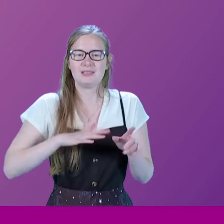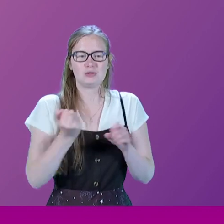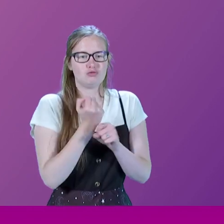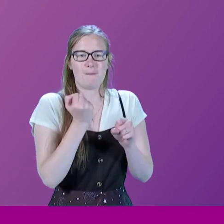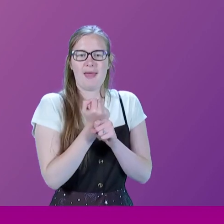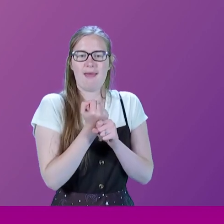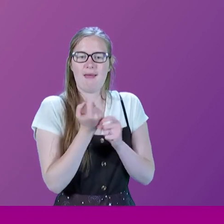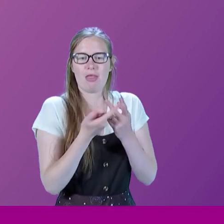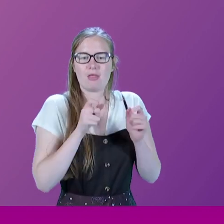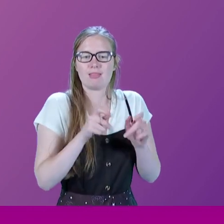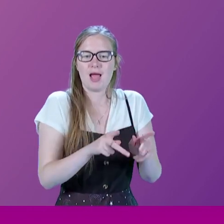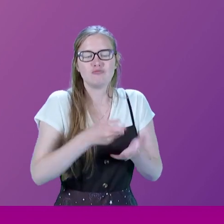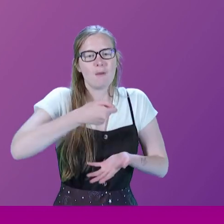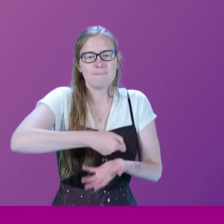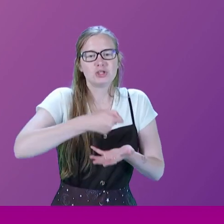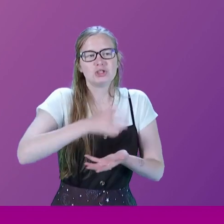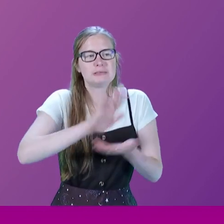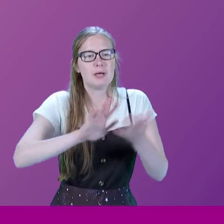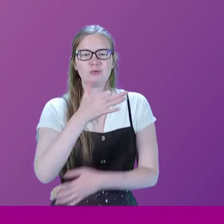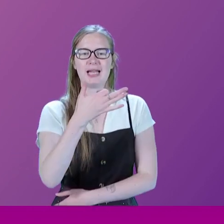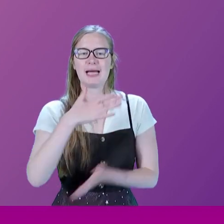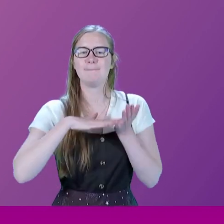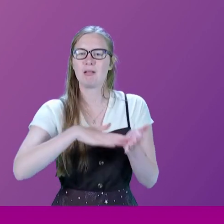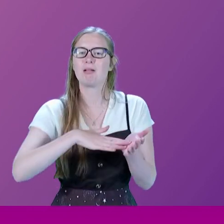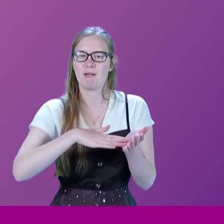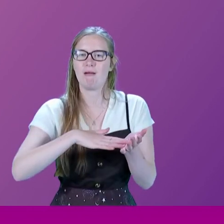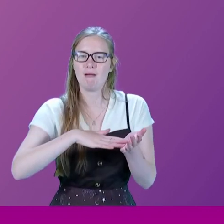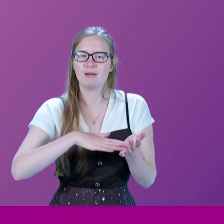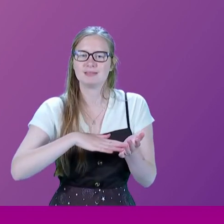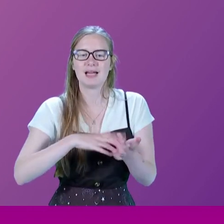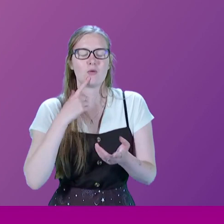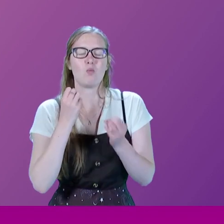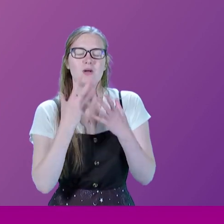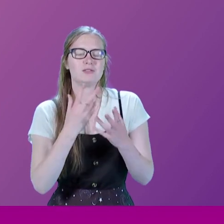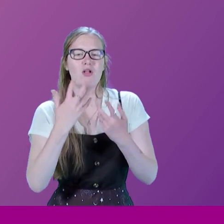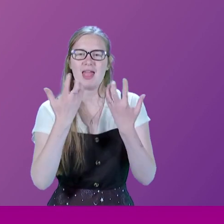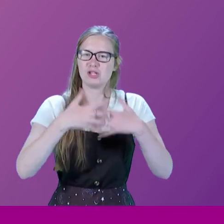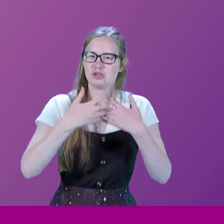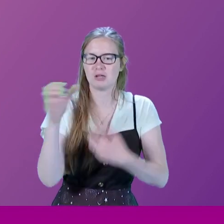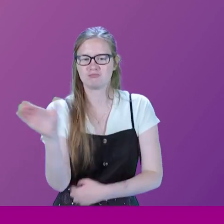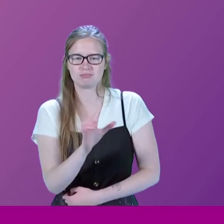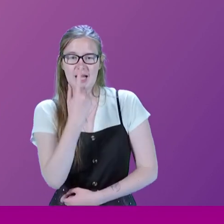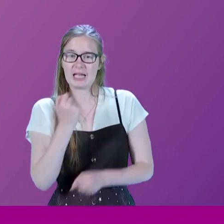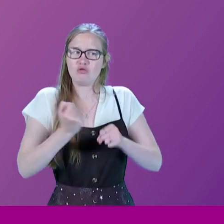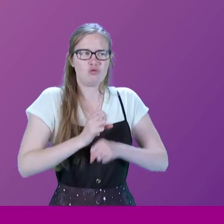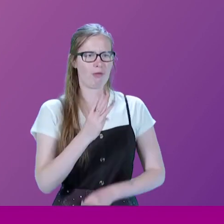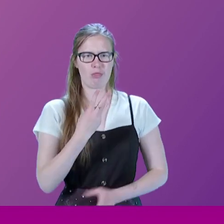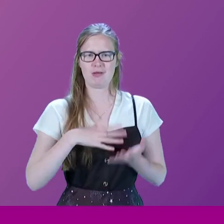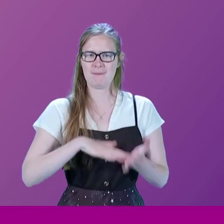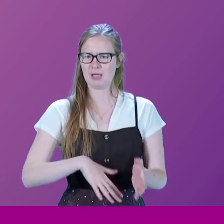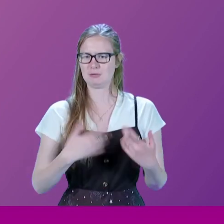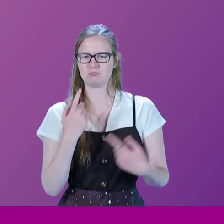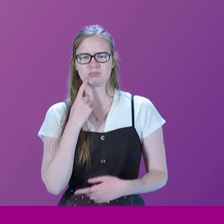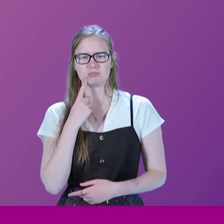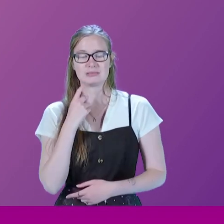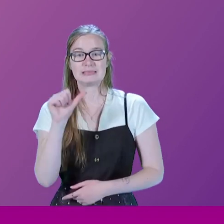And it was budgeted at nine million. And a wonderful engineer arrived who said, oh, no, I can do it for three million. Well,